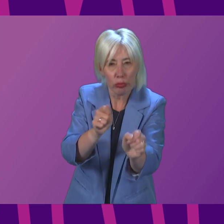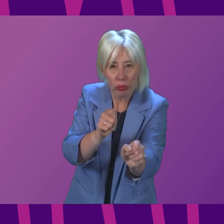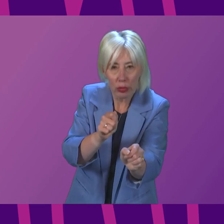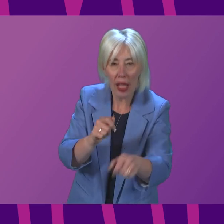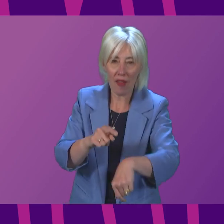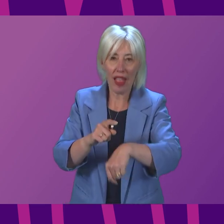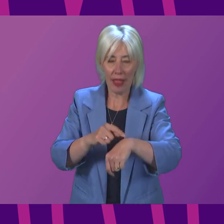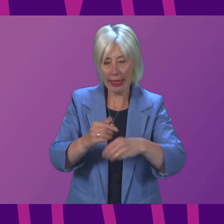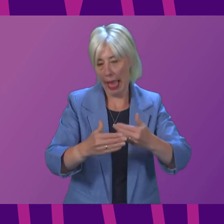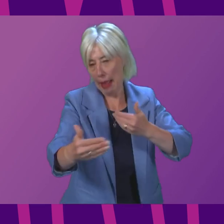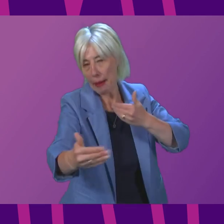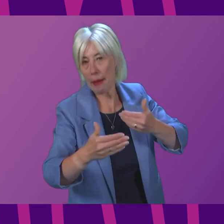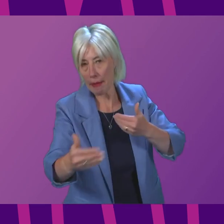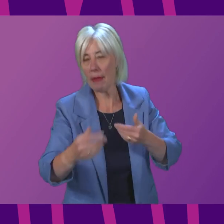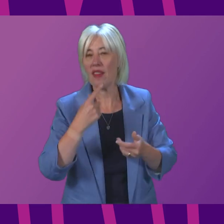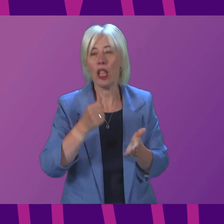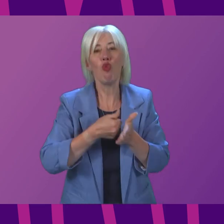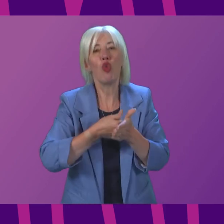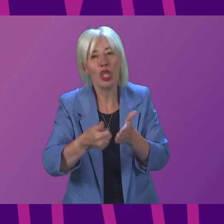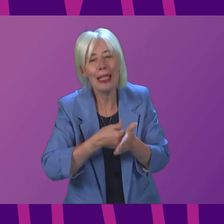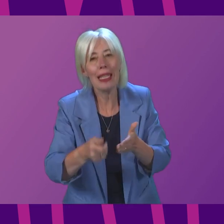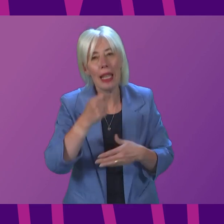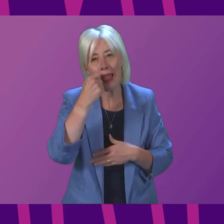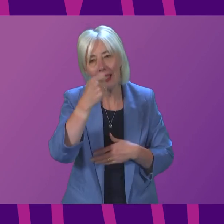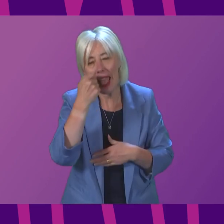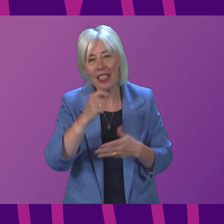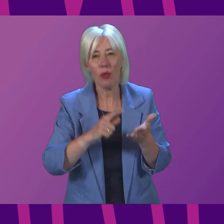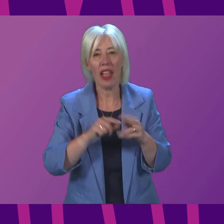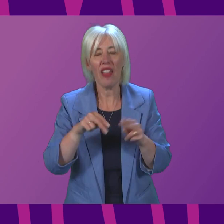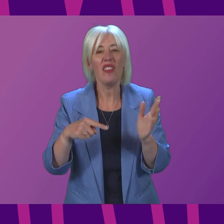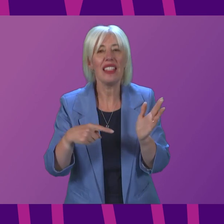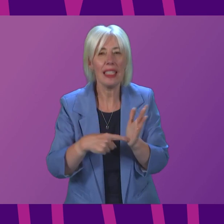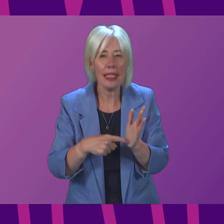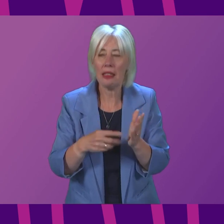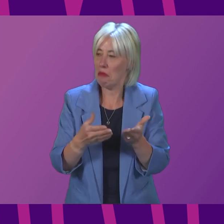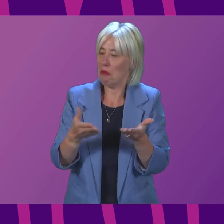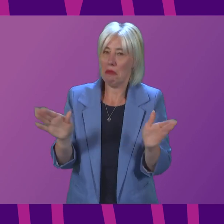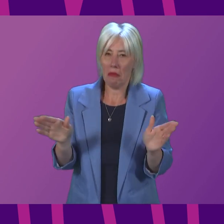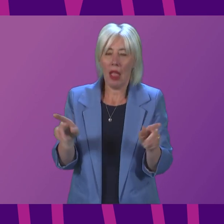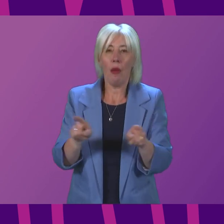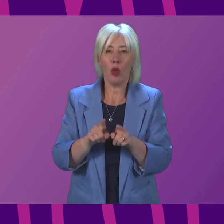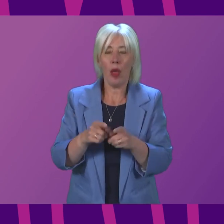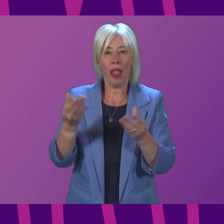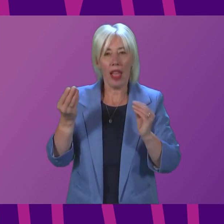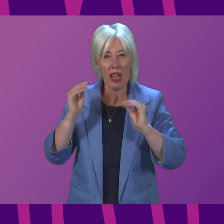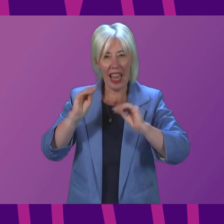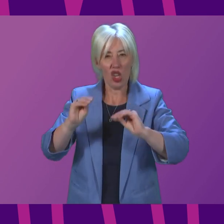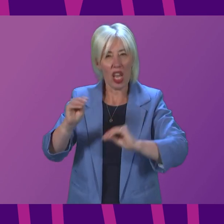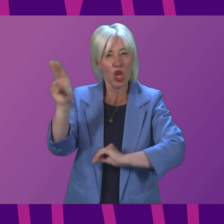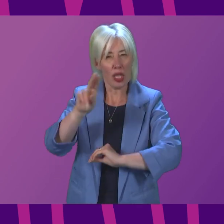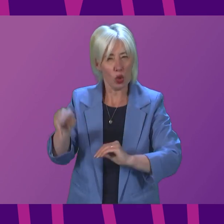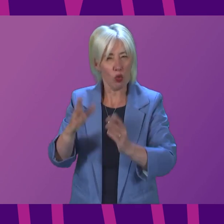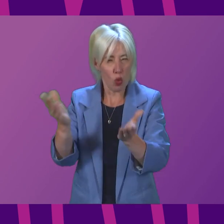timescales in terms of ending routine testing with lateral flow devices in the population generally and within education settings.